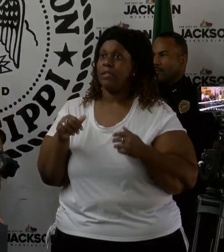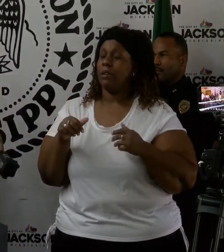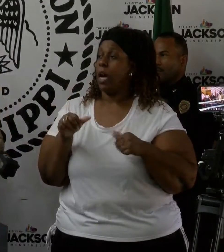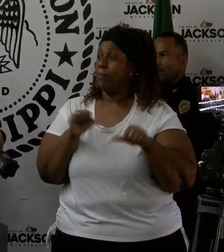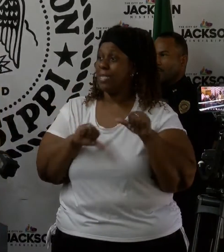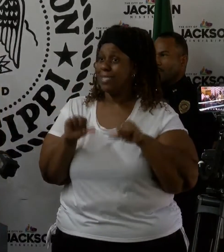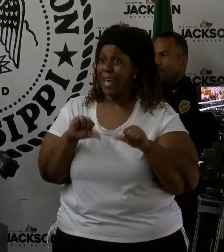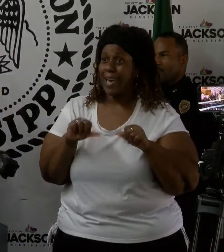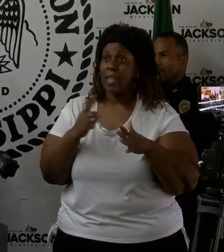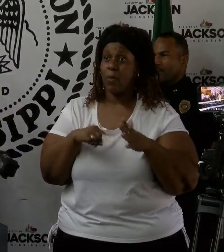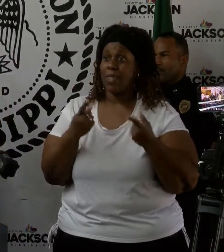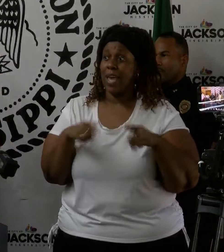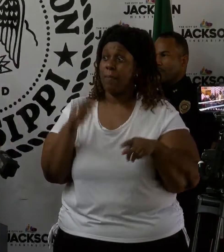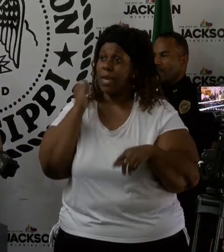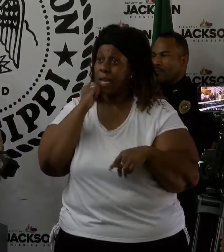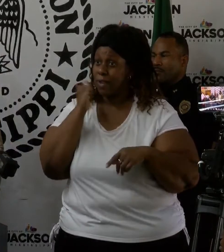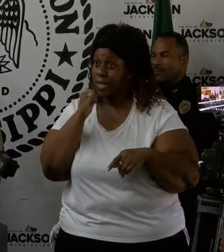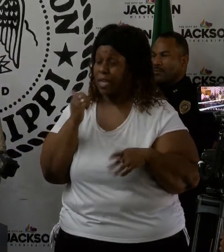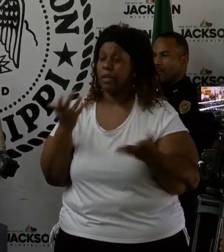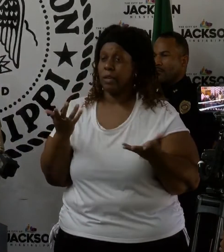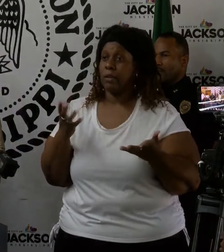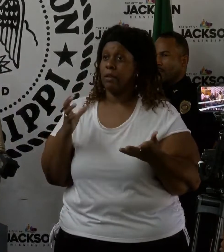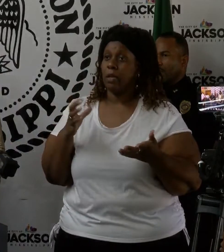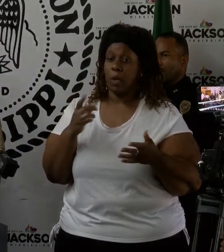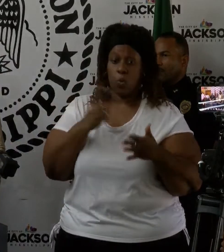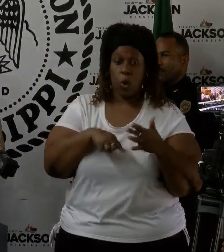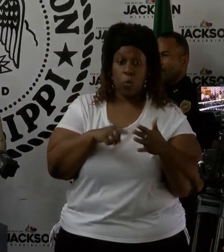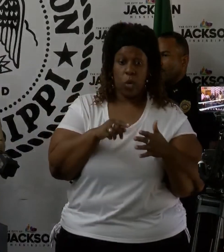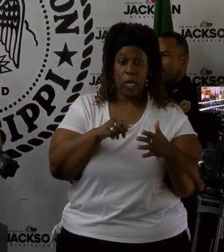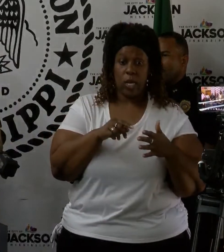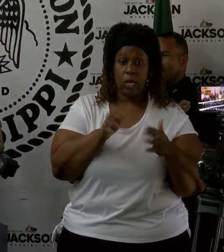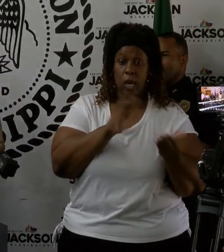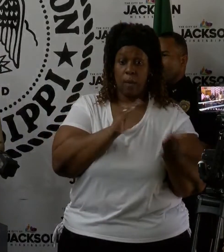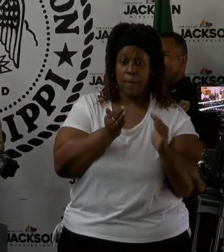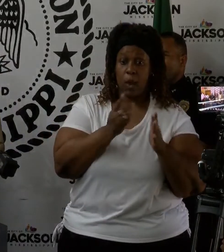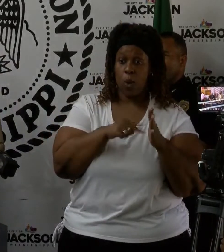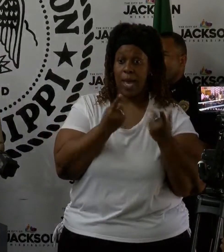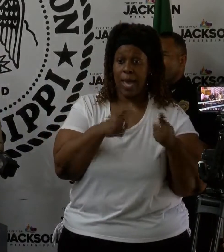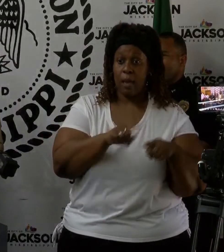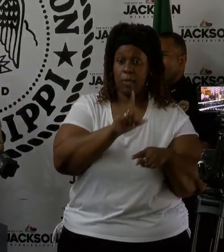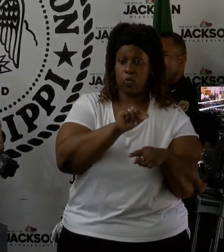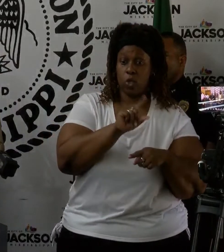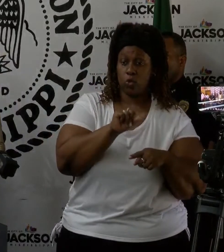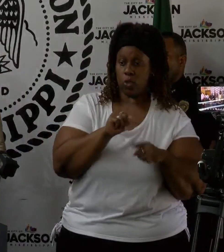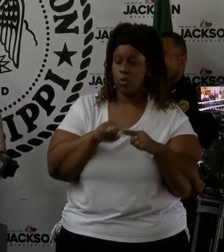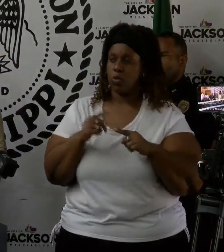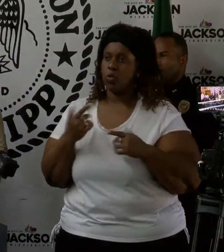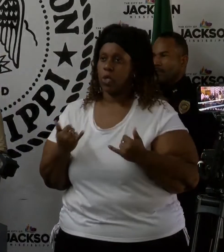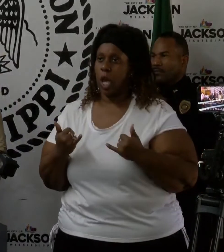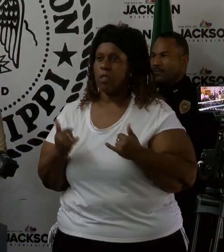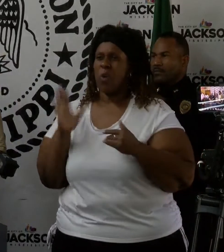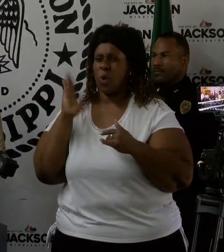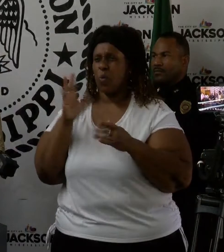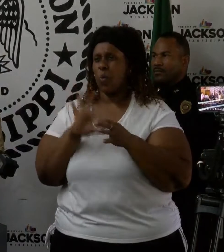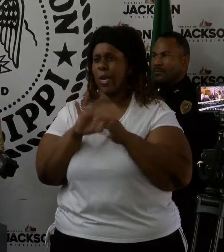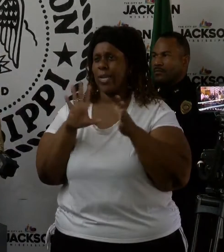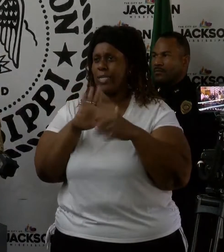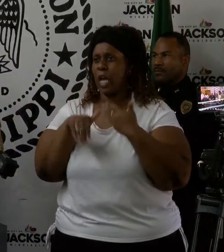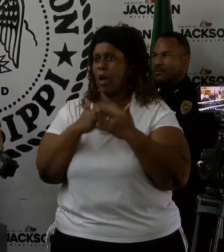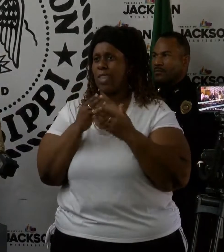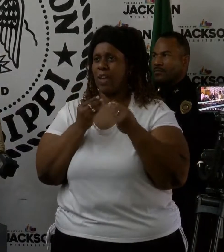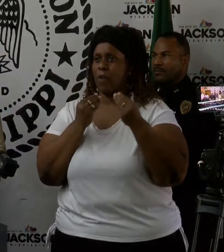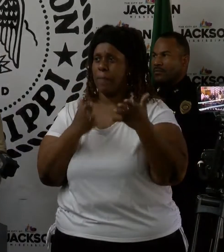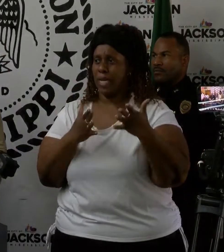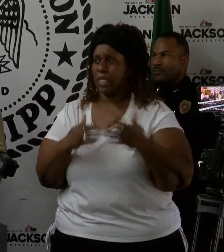can provide data of what we experienced in 2020, we'll release all available information. The